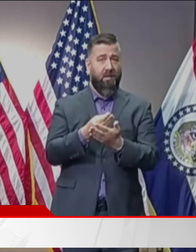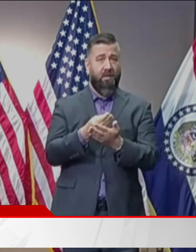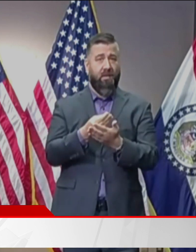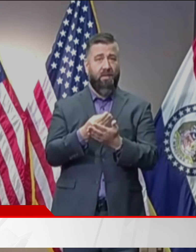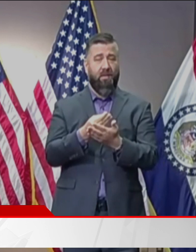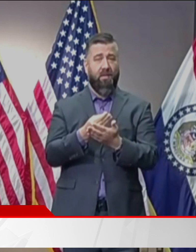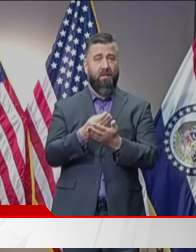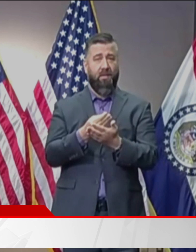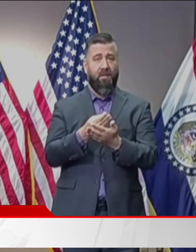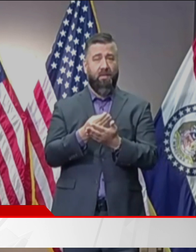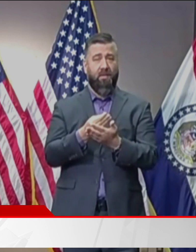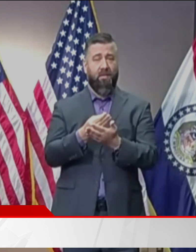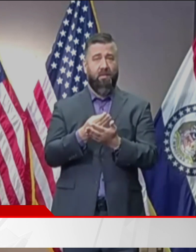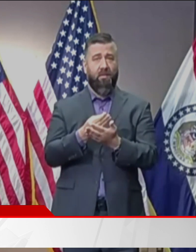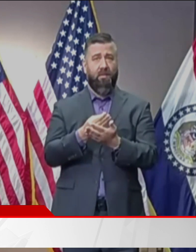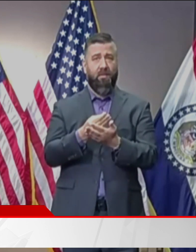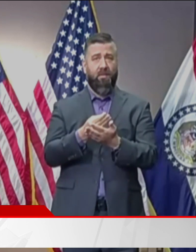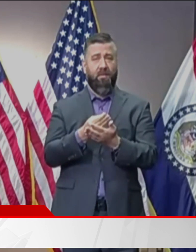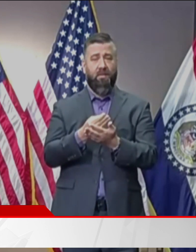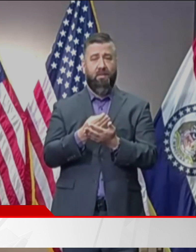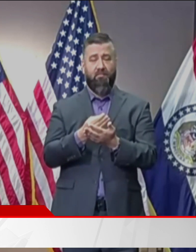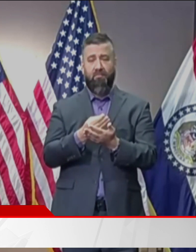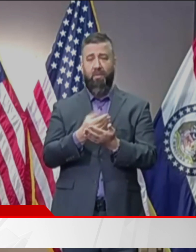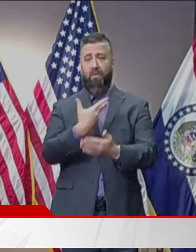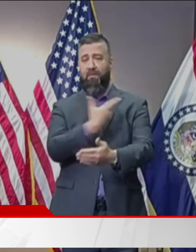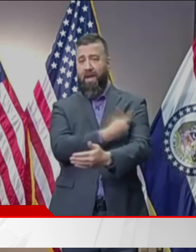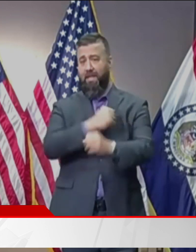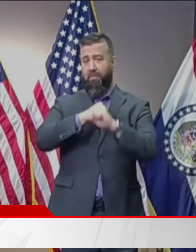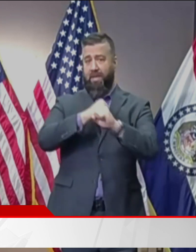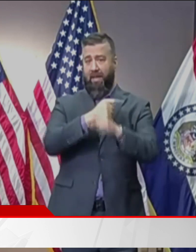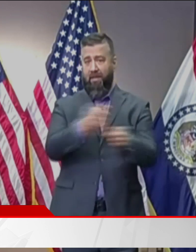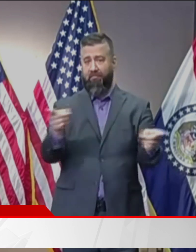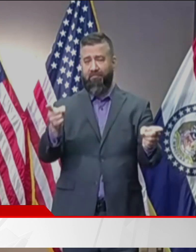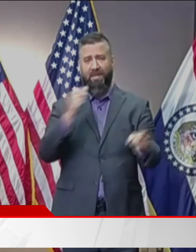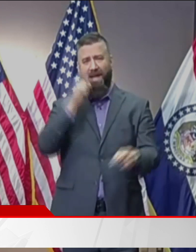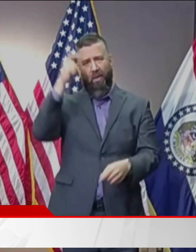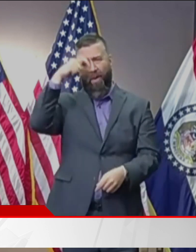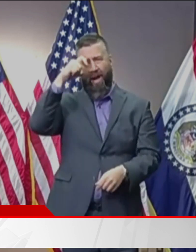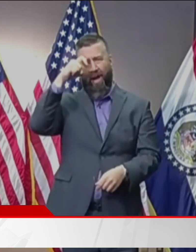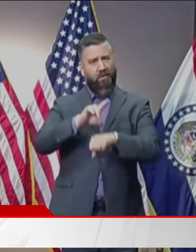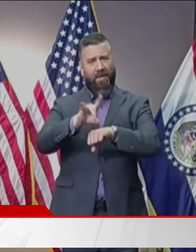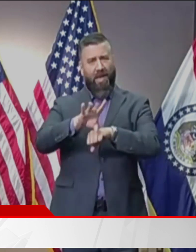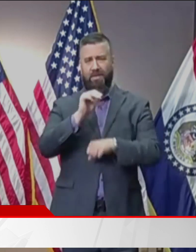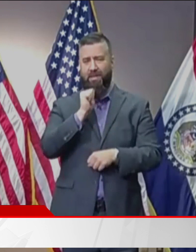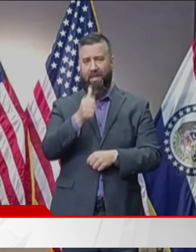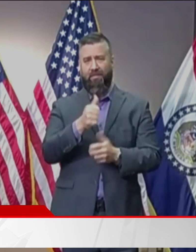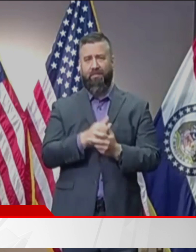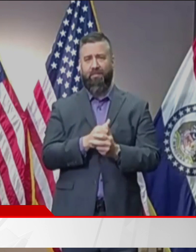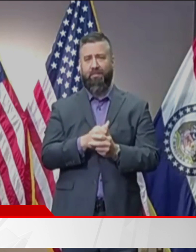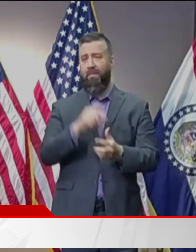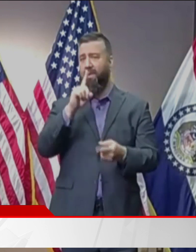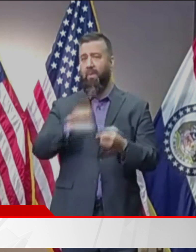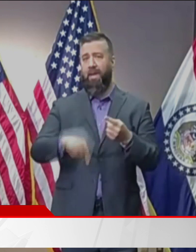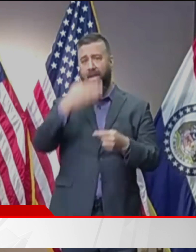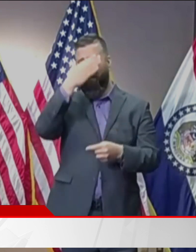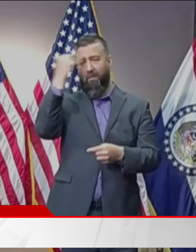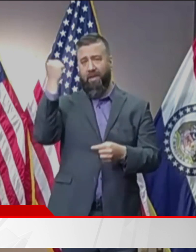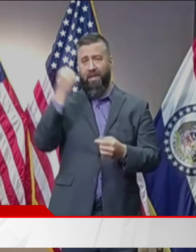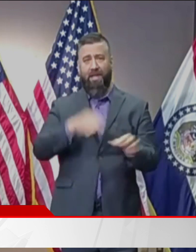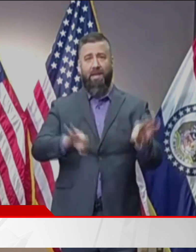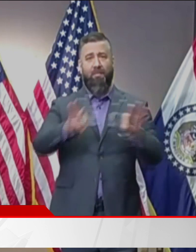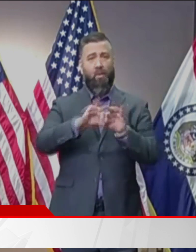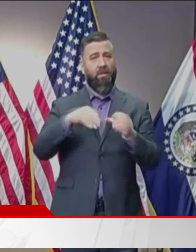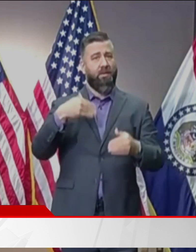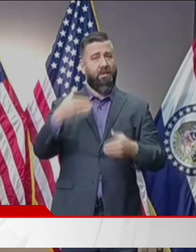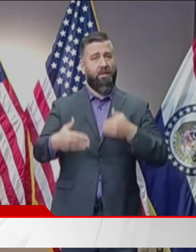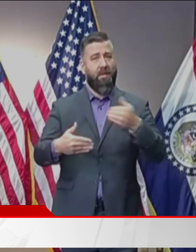vaccinate to protect them. It's just not wise. We can't forget the important strides we've made